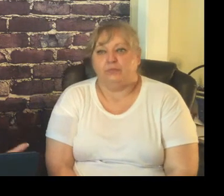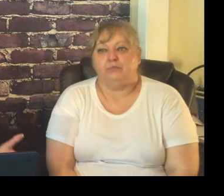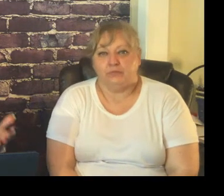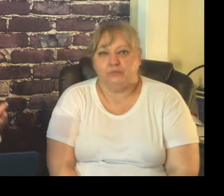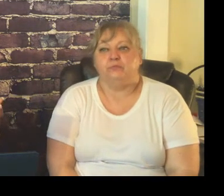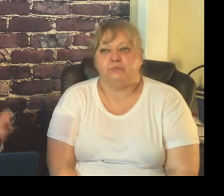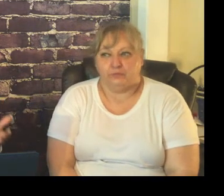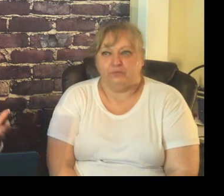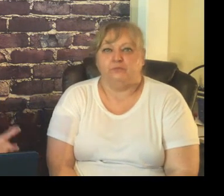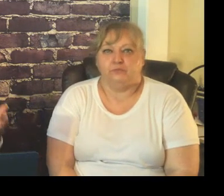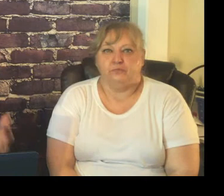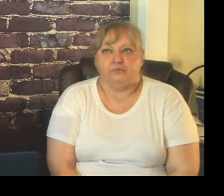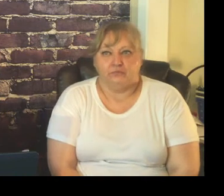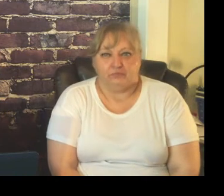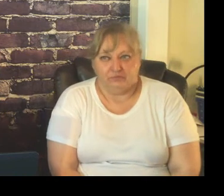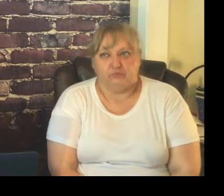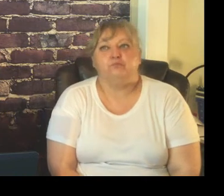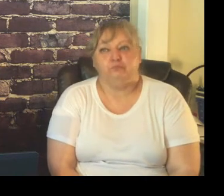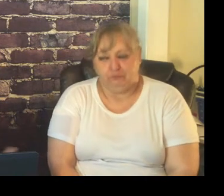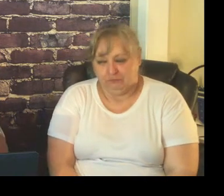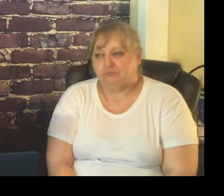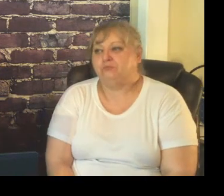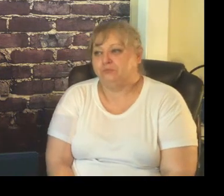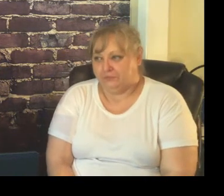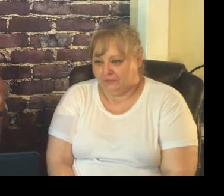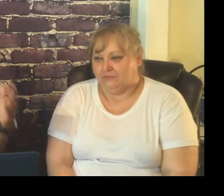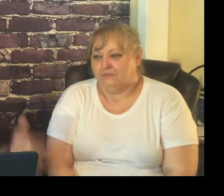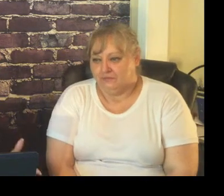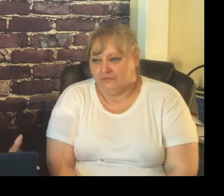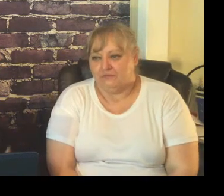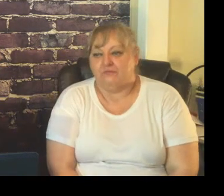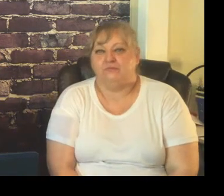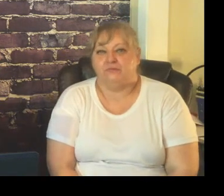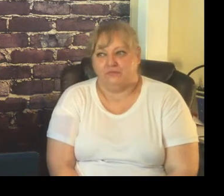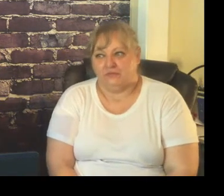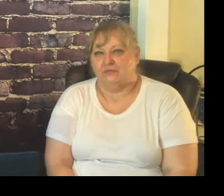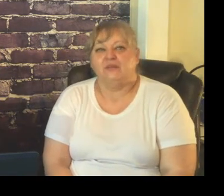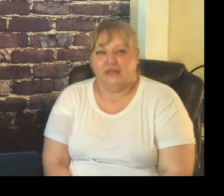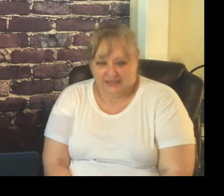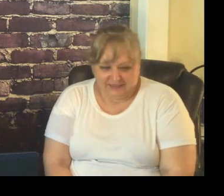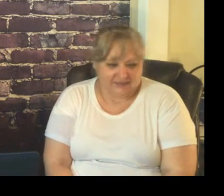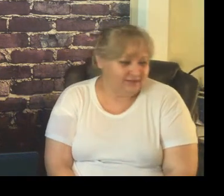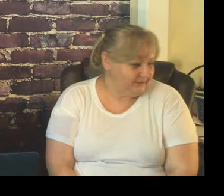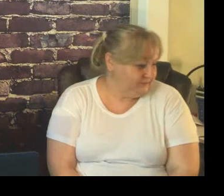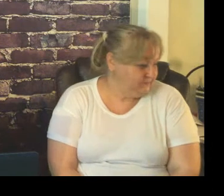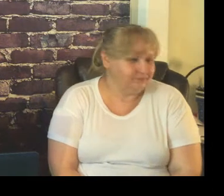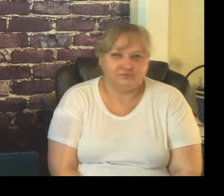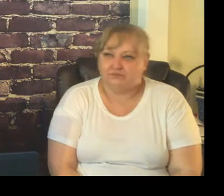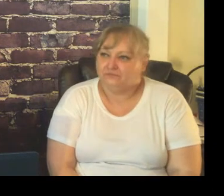the first two weeks doing procedure more than content now as the days